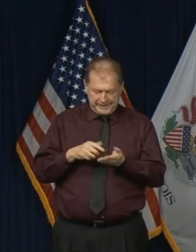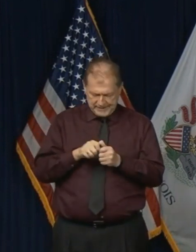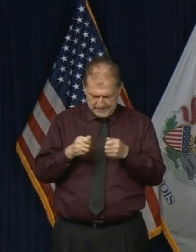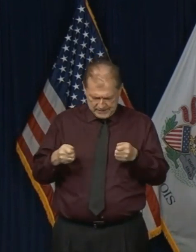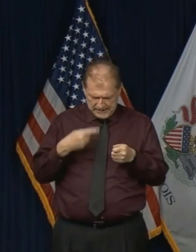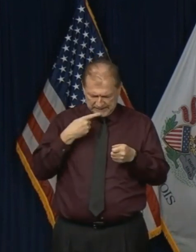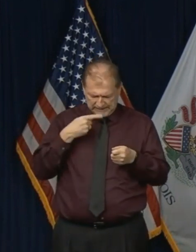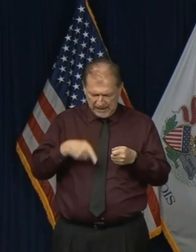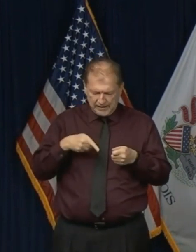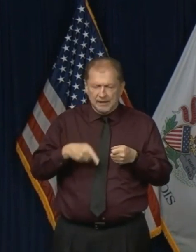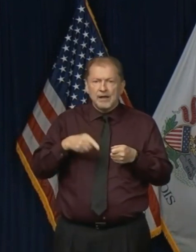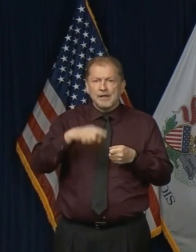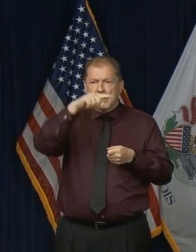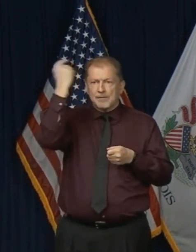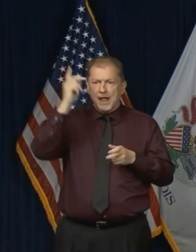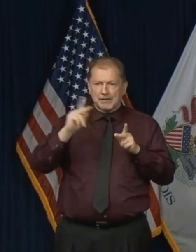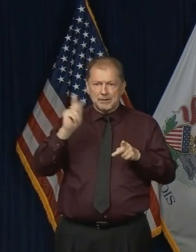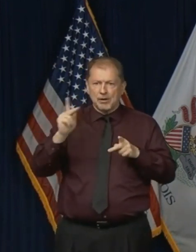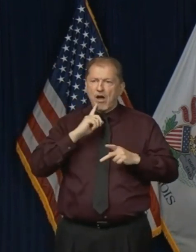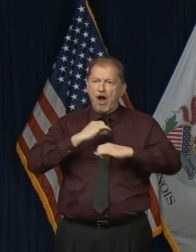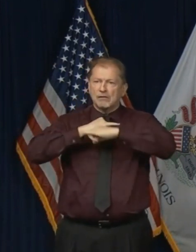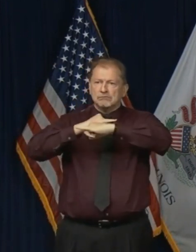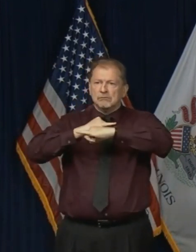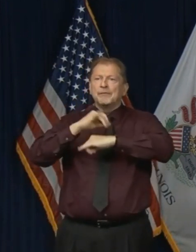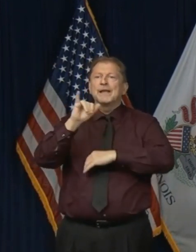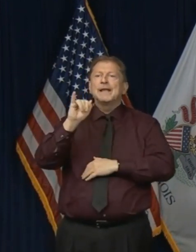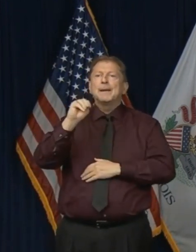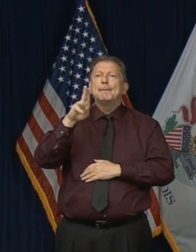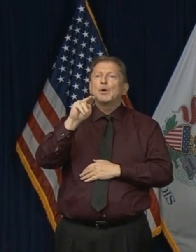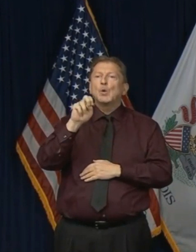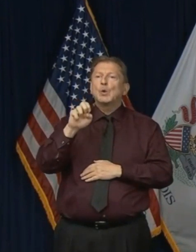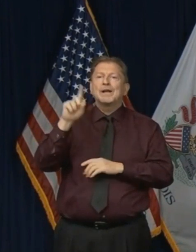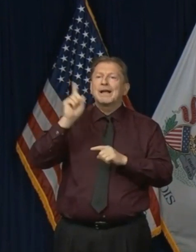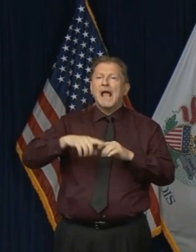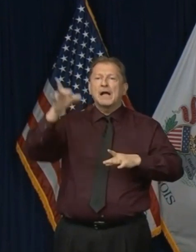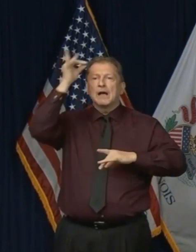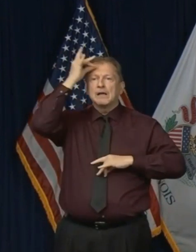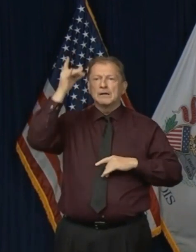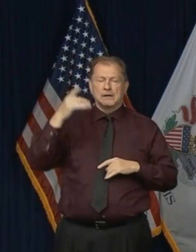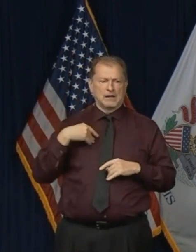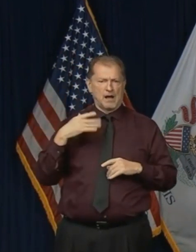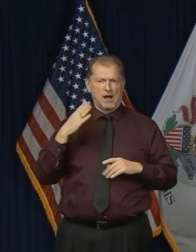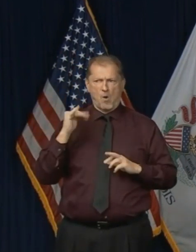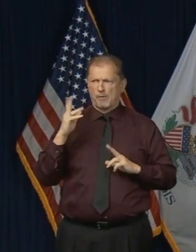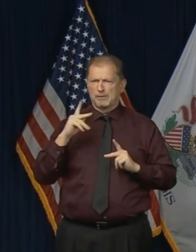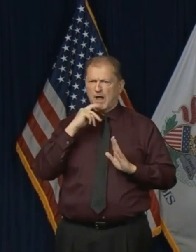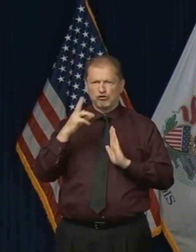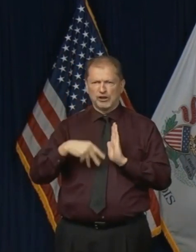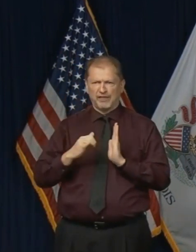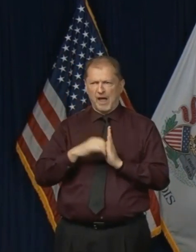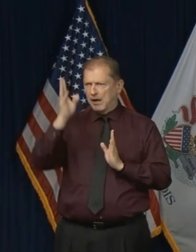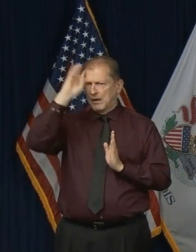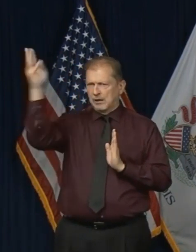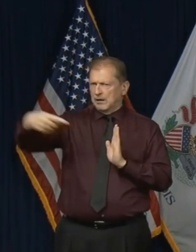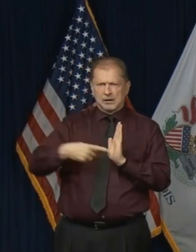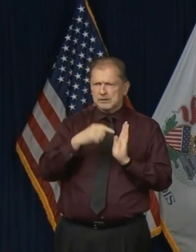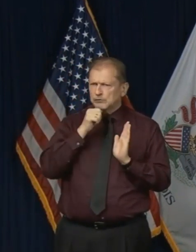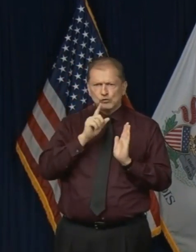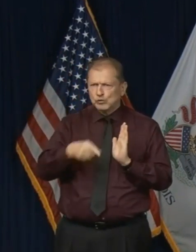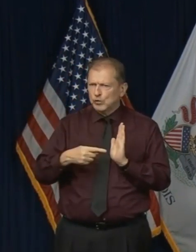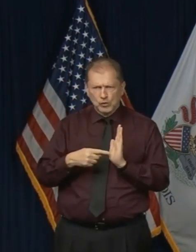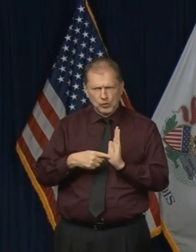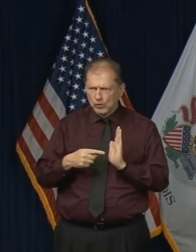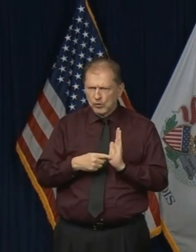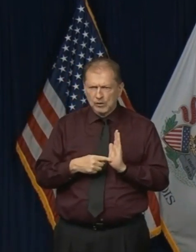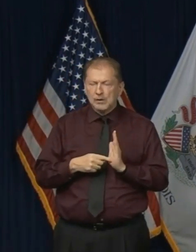there was a rumor that African Americans were immune. Um, and I hope people didn't read that, uh, or understand that, but that is a